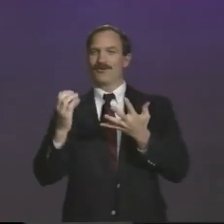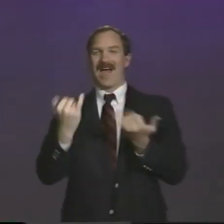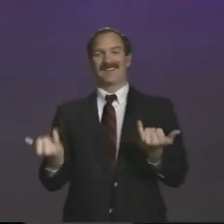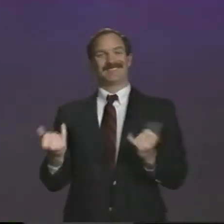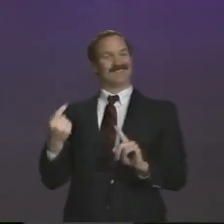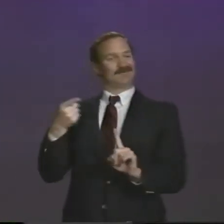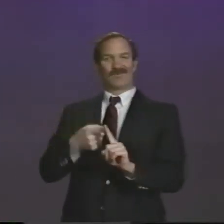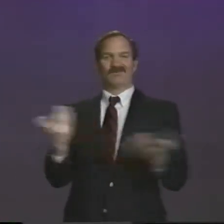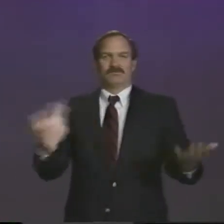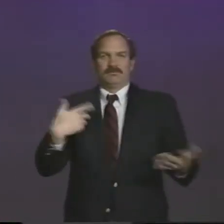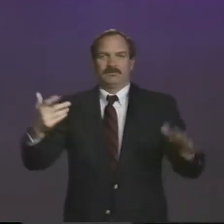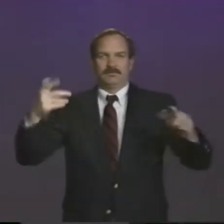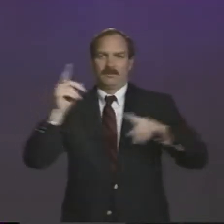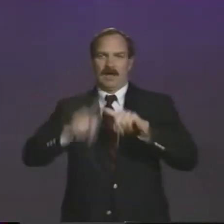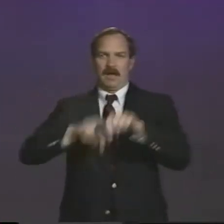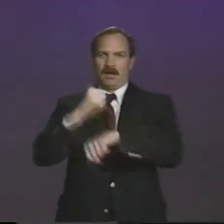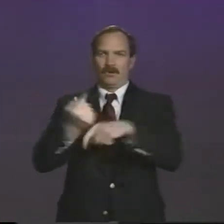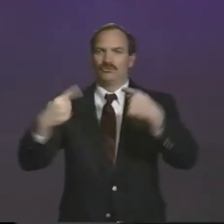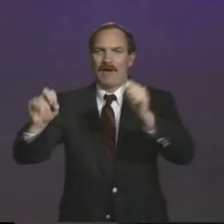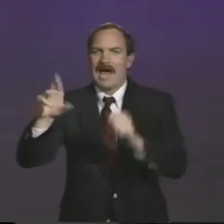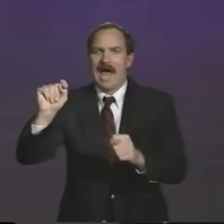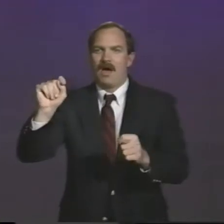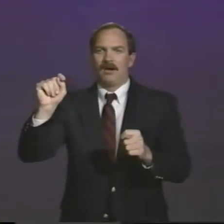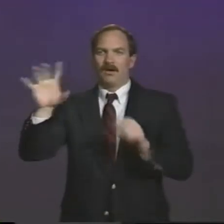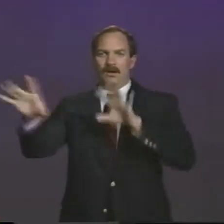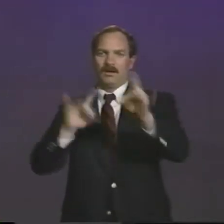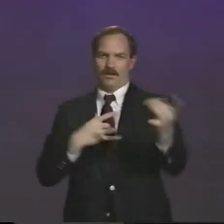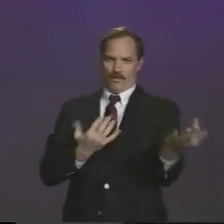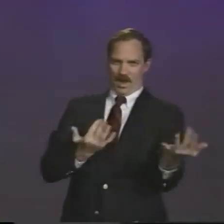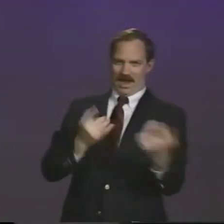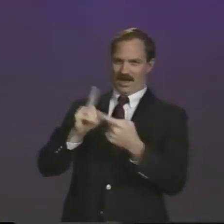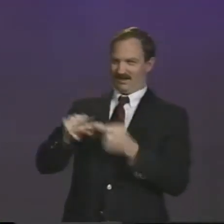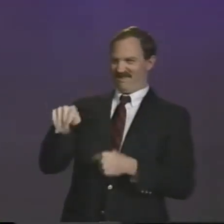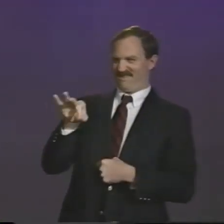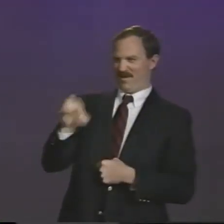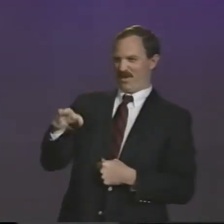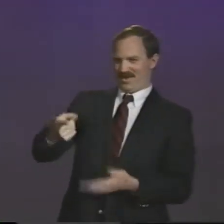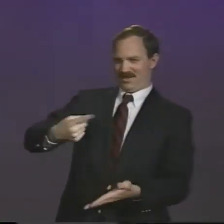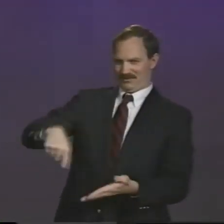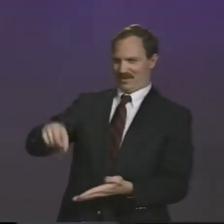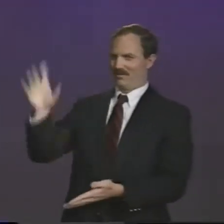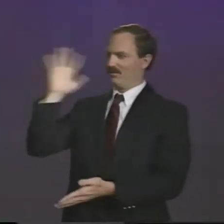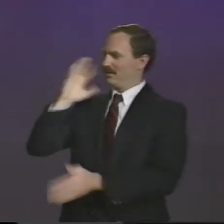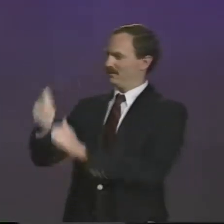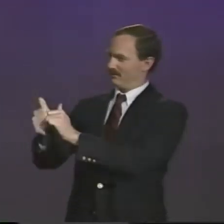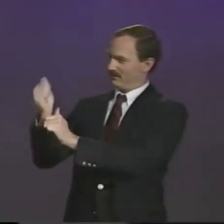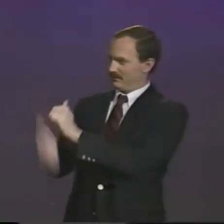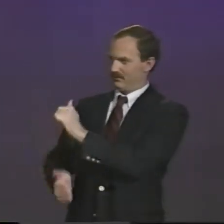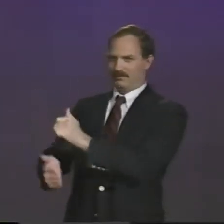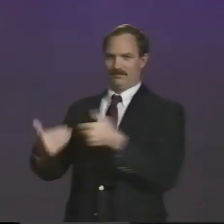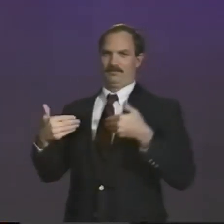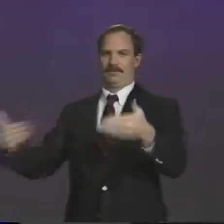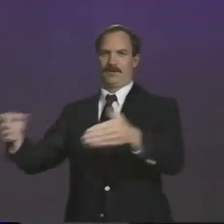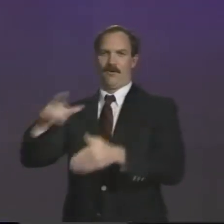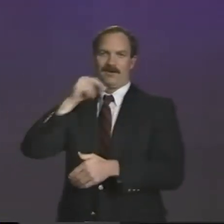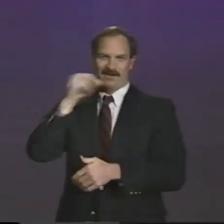they don't want to take responsibility for that. There's no way to set up a tryout or really a selection process. So next week in February,